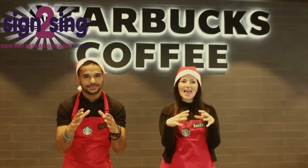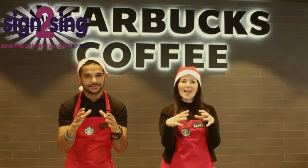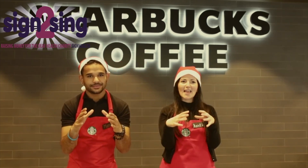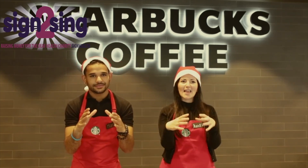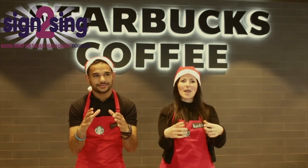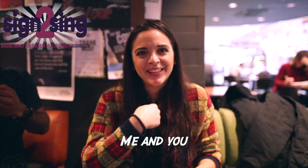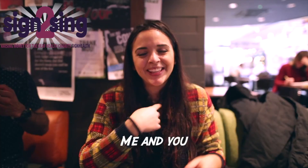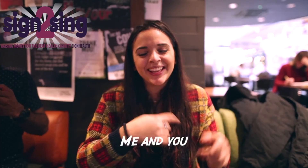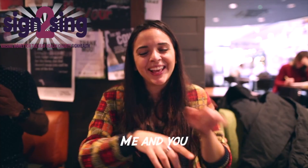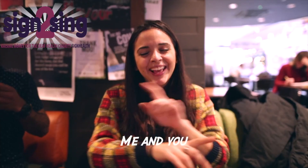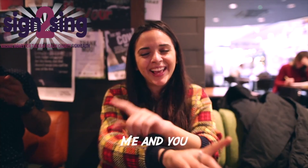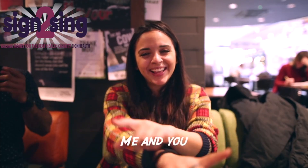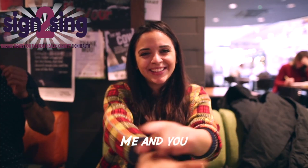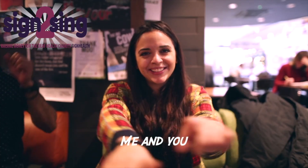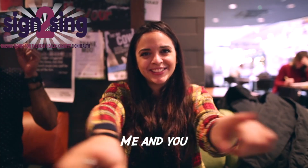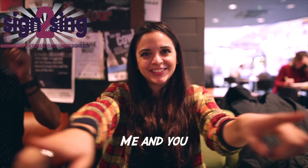Me and you